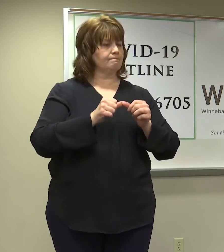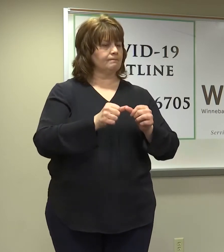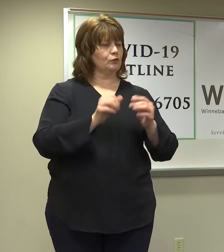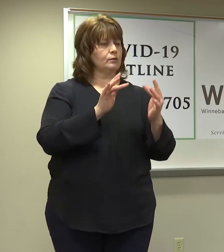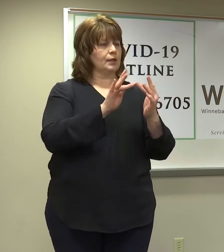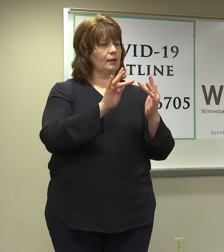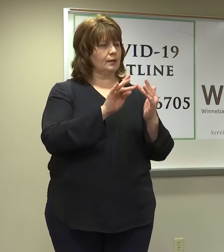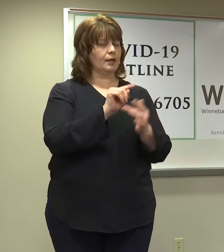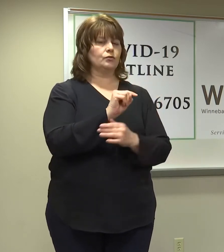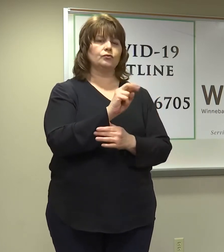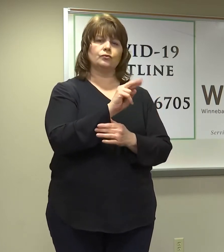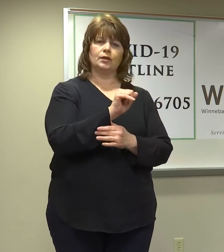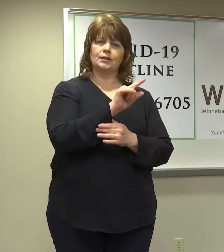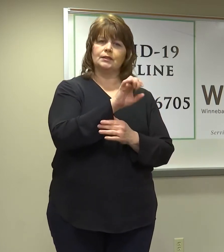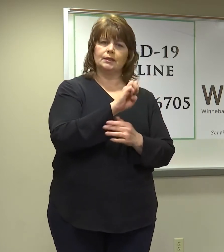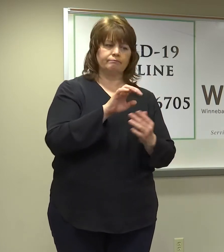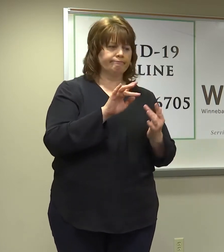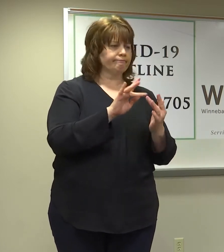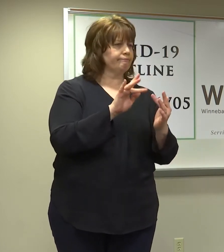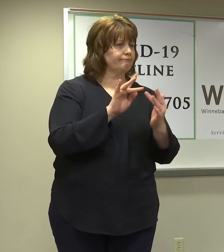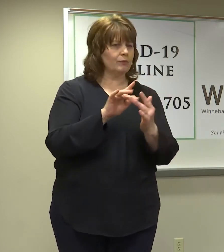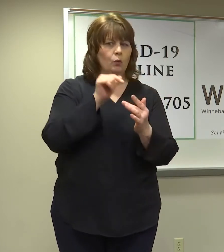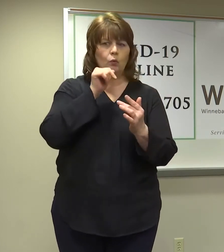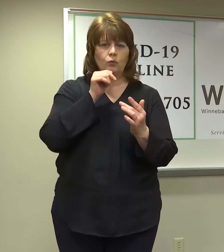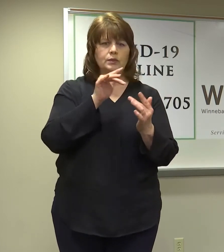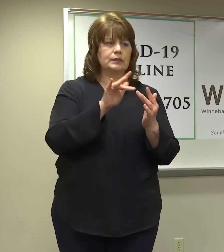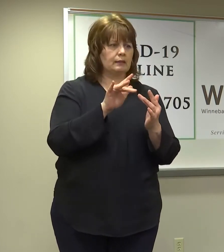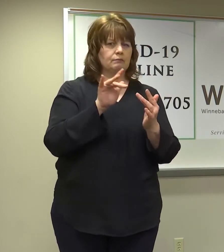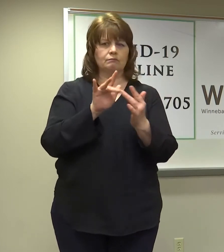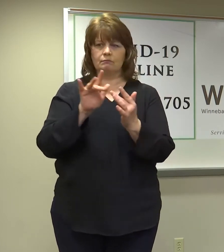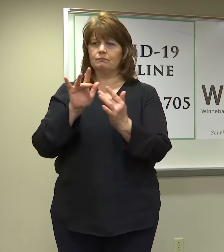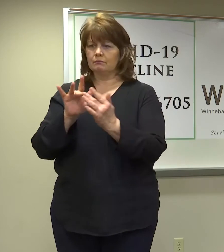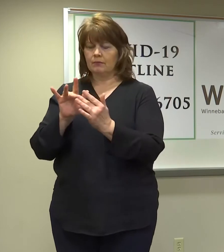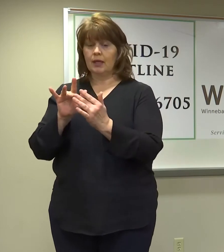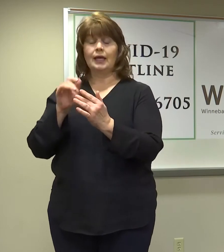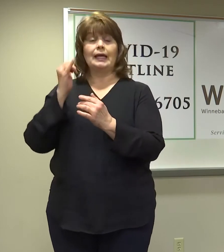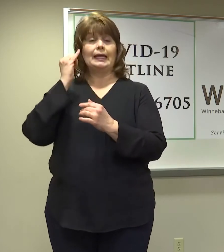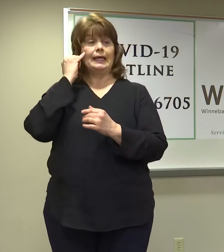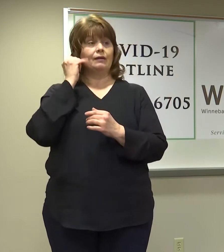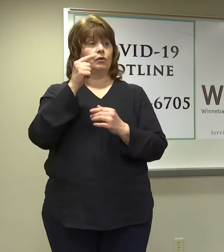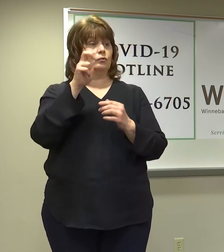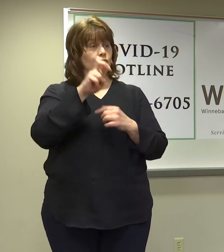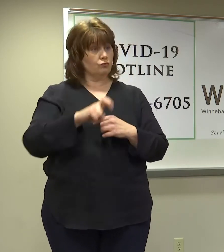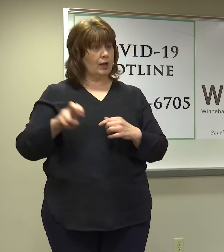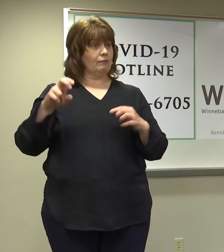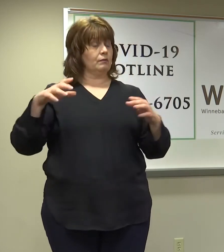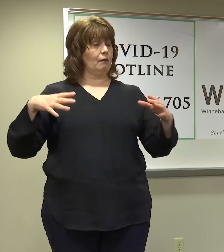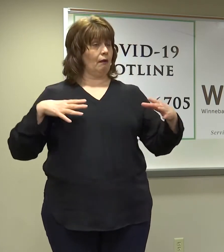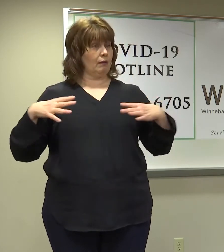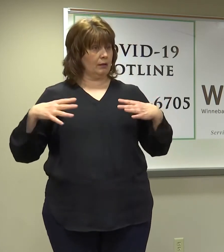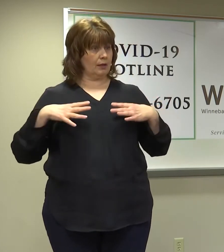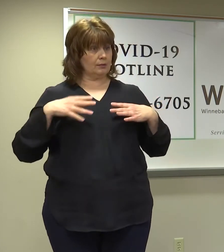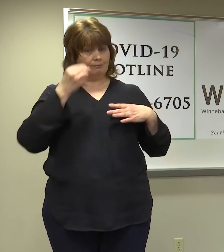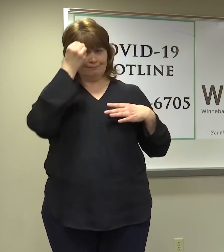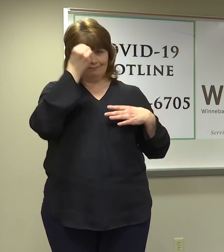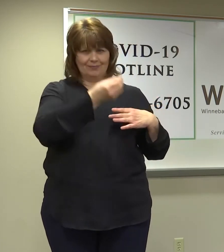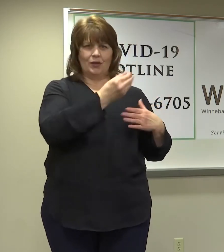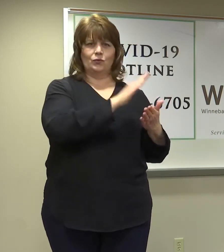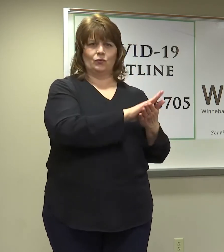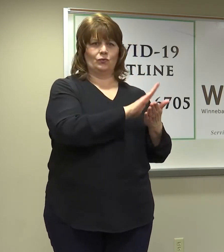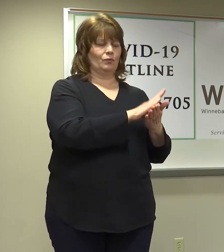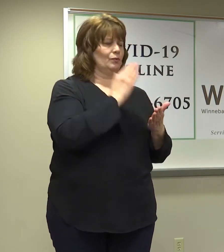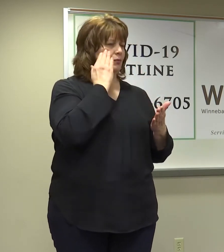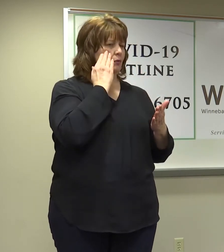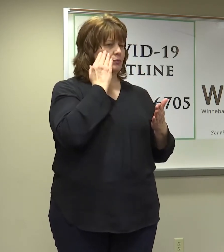tracing efforts with the school teams. We ask that if you travel over the holidays, that you notify your school appropriately so you can